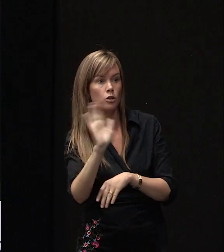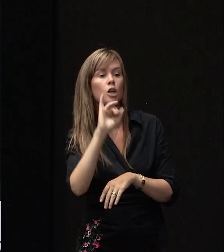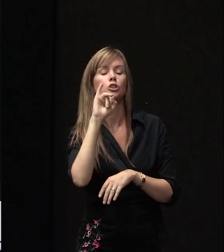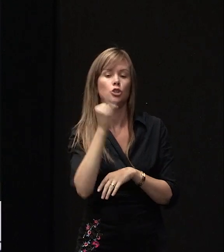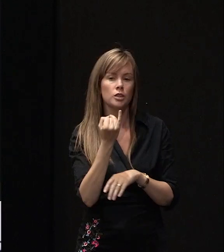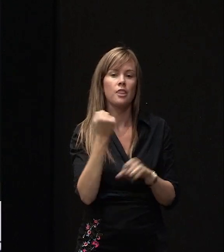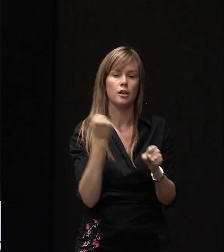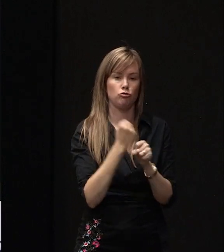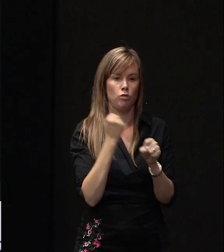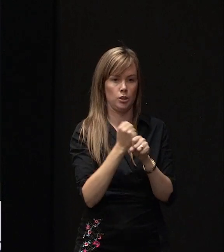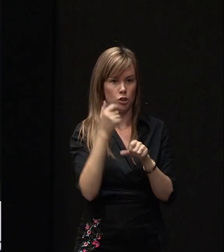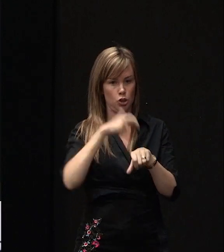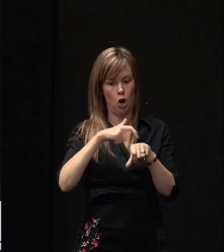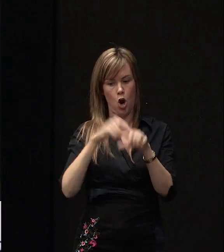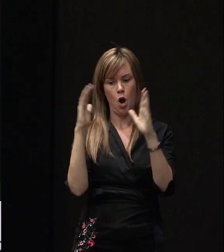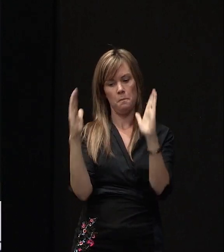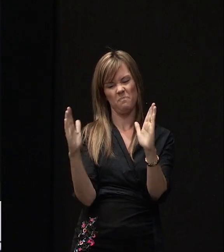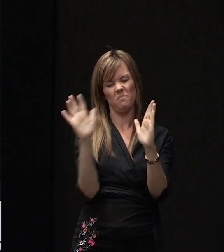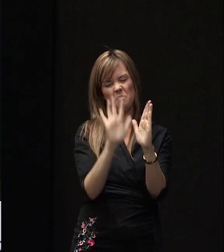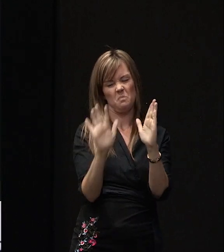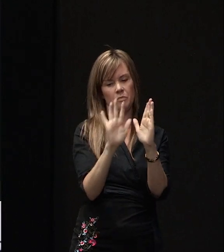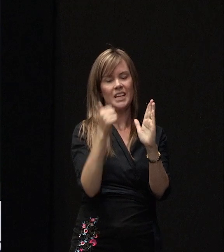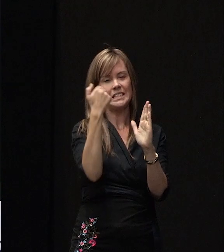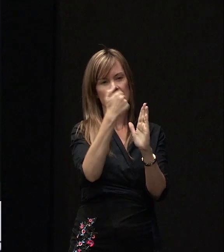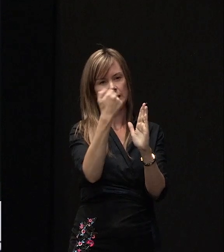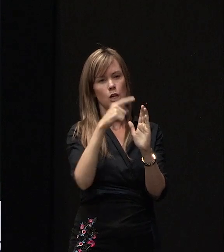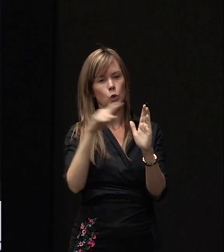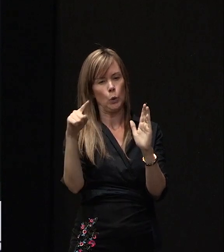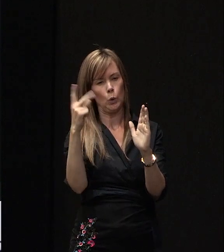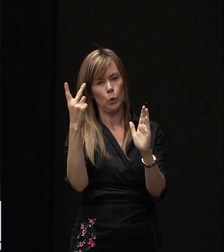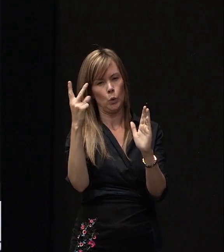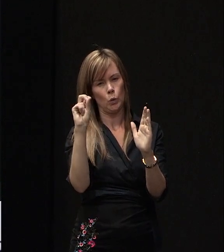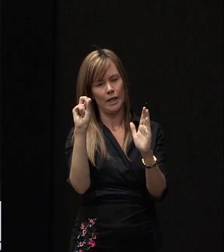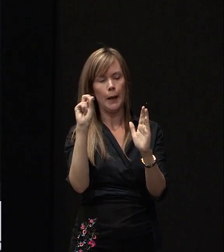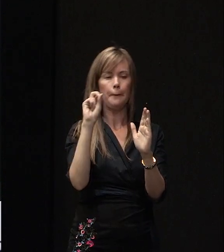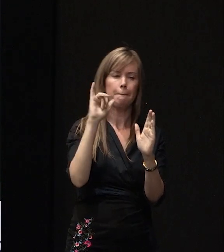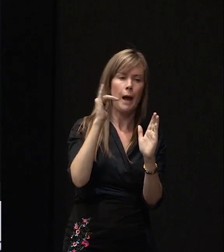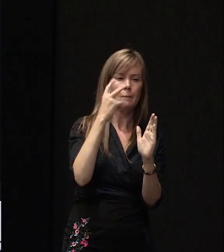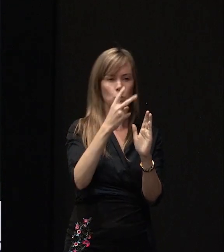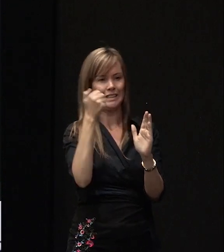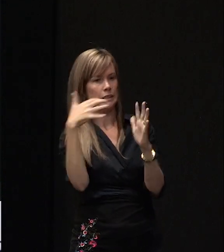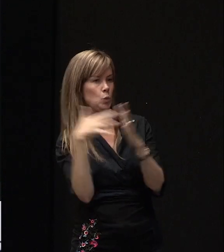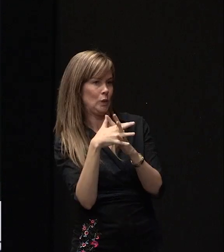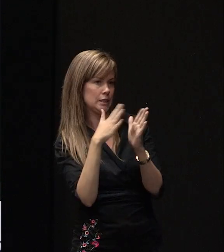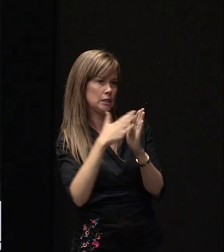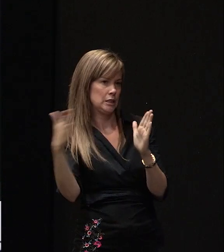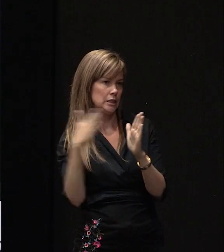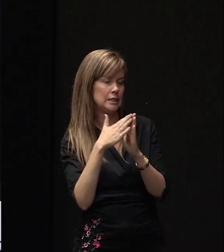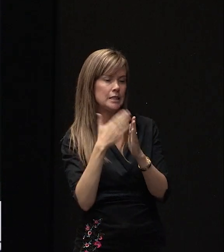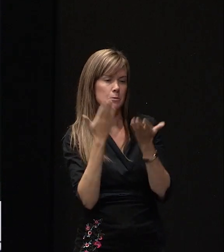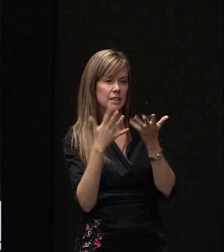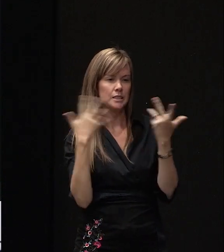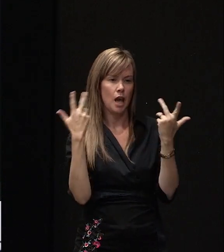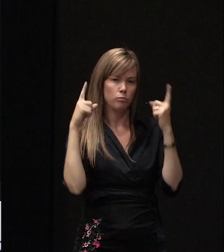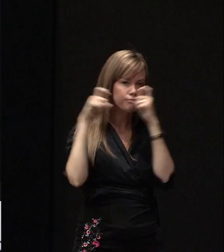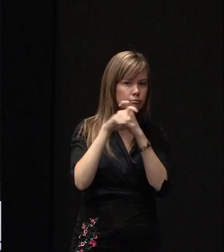which is sort of typically 16 to 20, maybe 26 weeks, something like that depending on the complexity